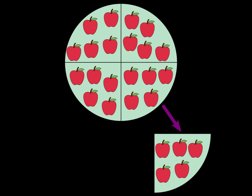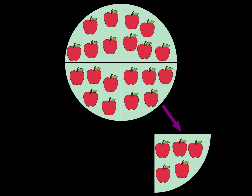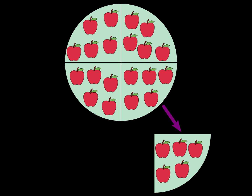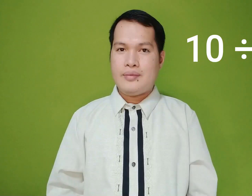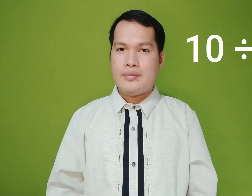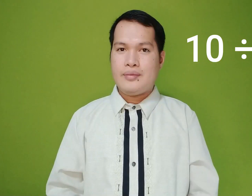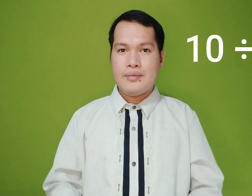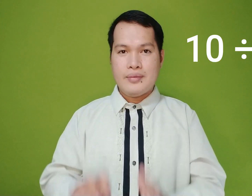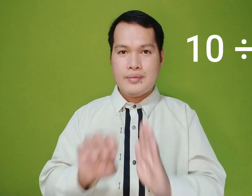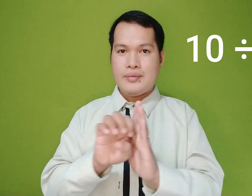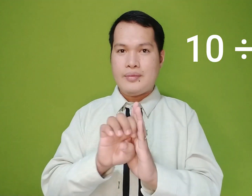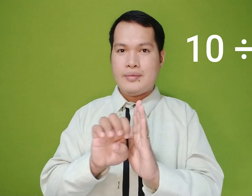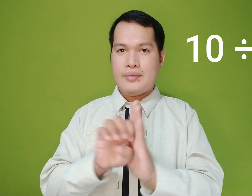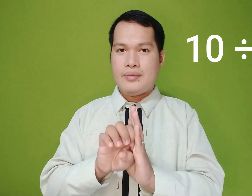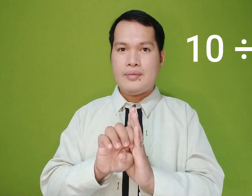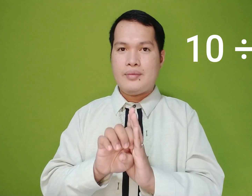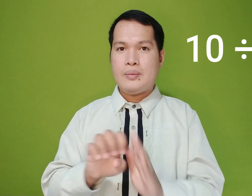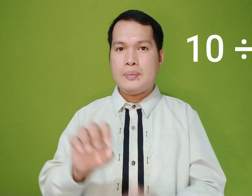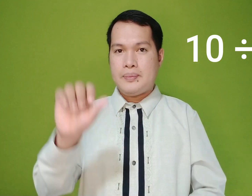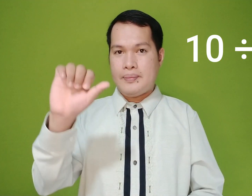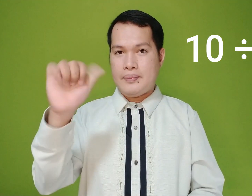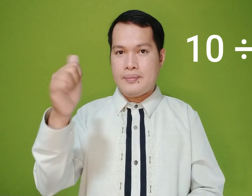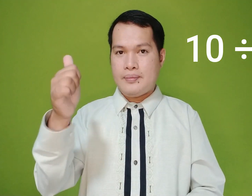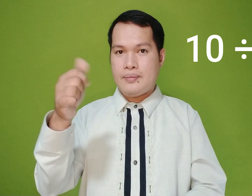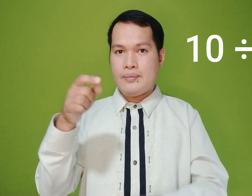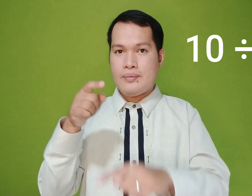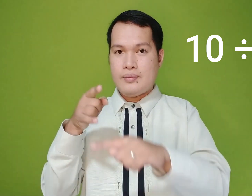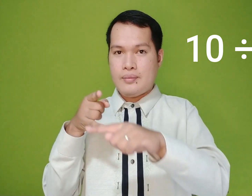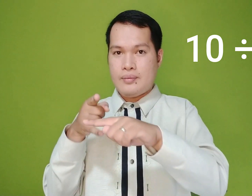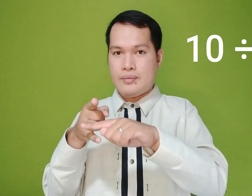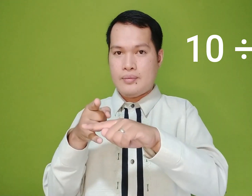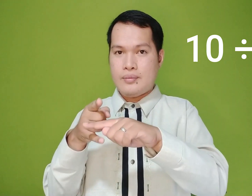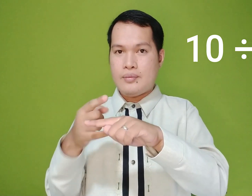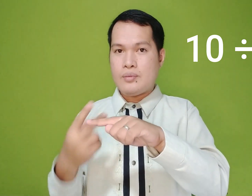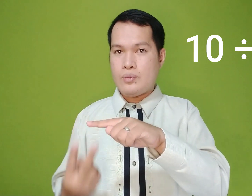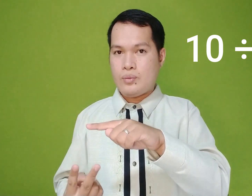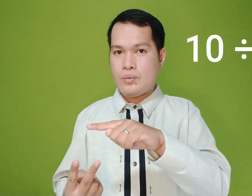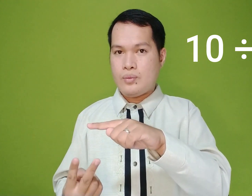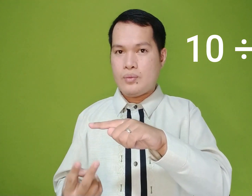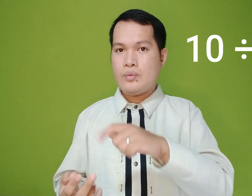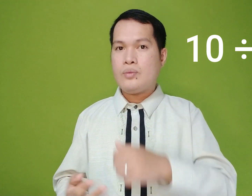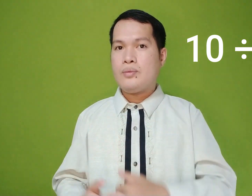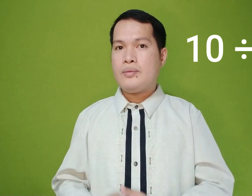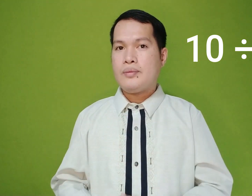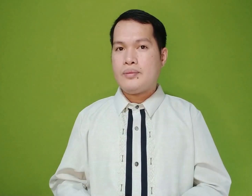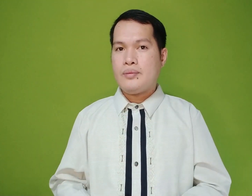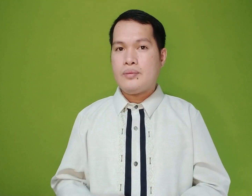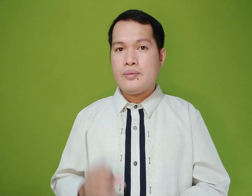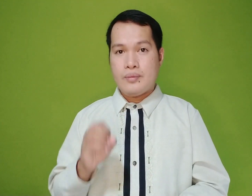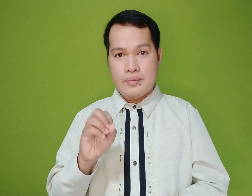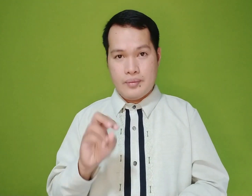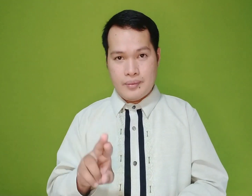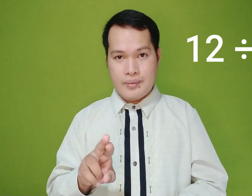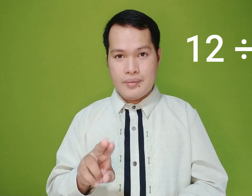for example 10 obelisk 2 or